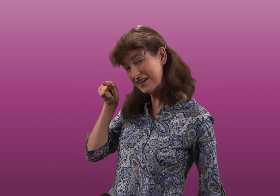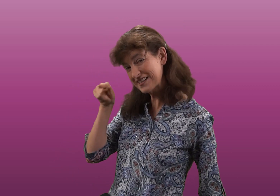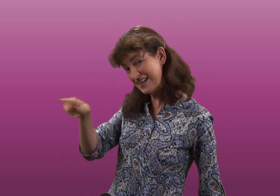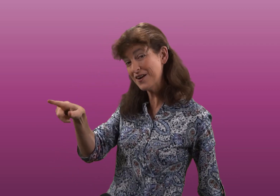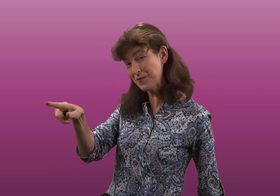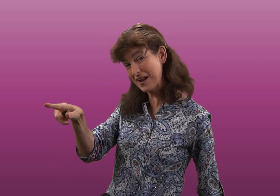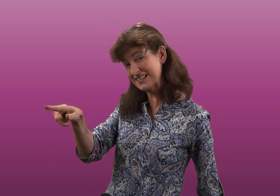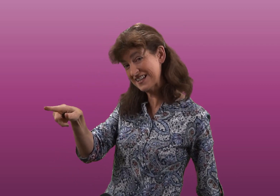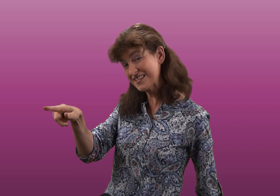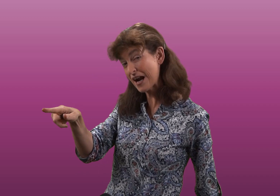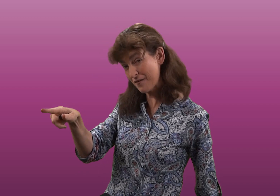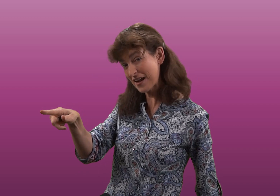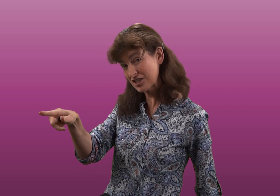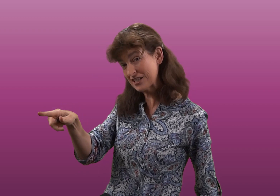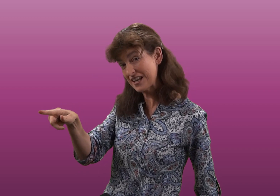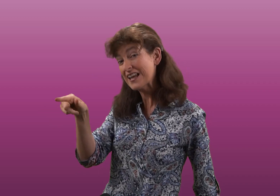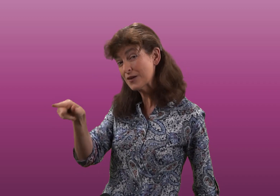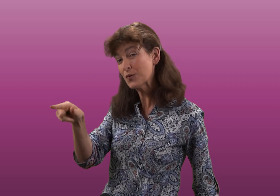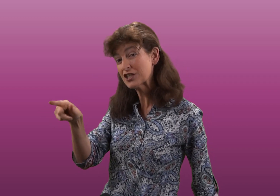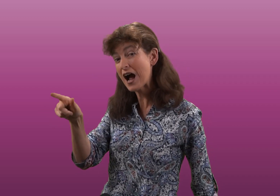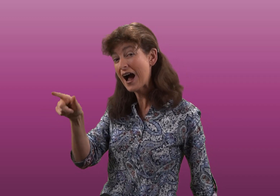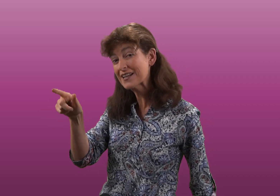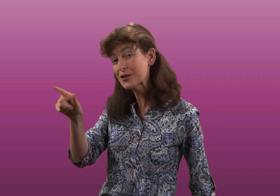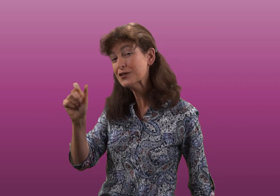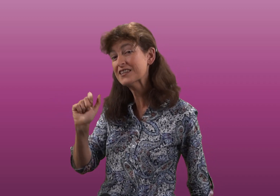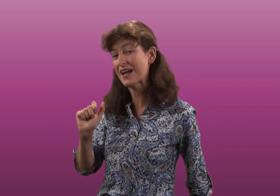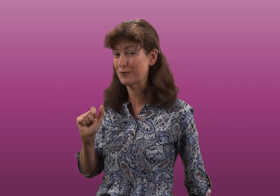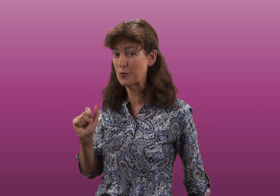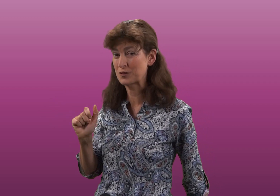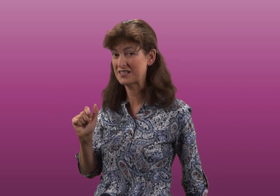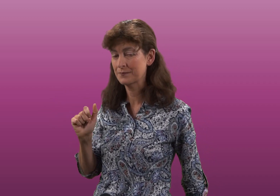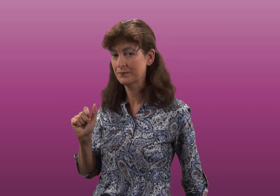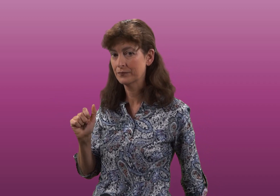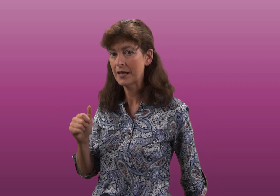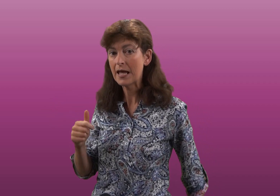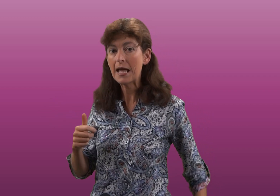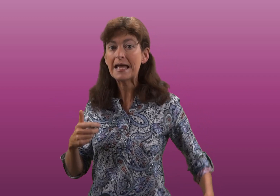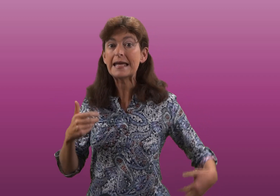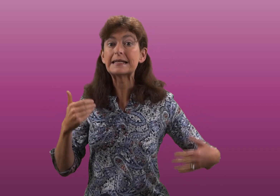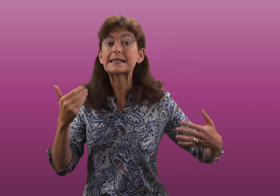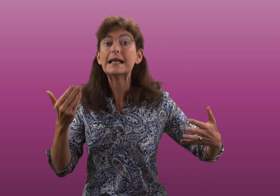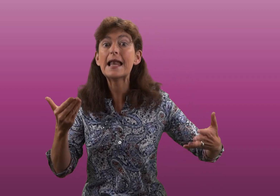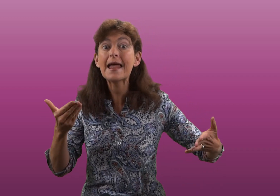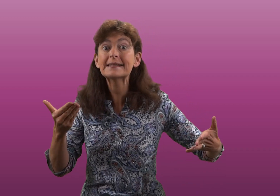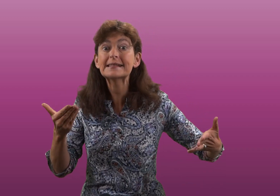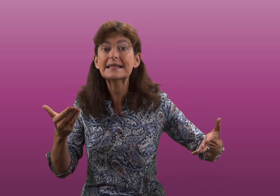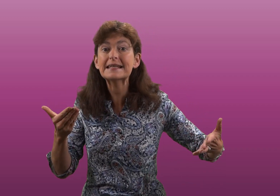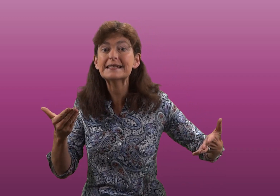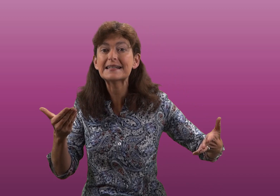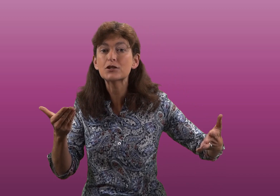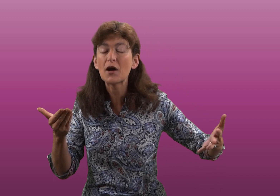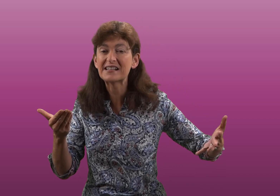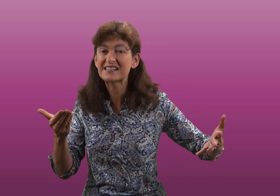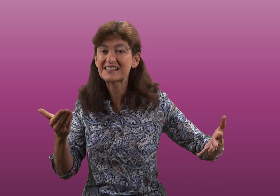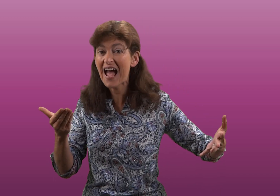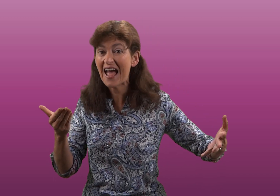accelerated in the direction in which I exerted that force. It's less easy to understand